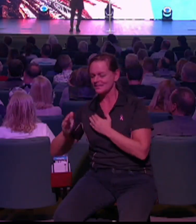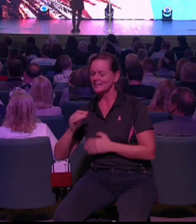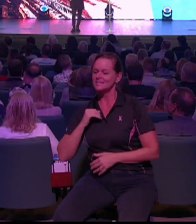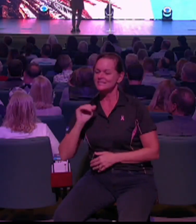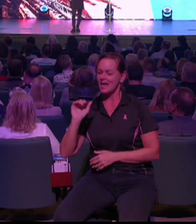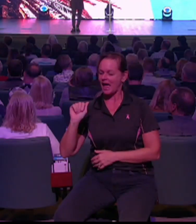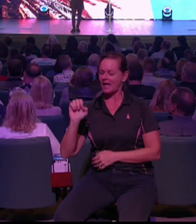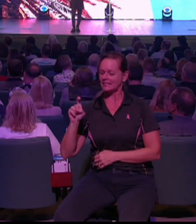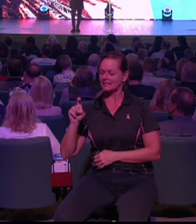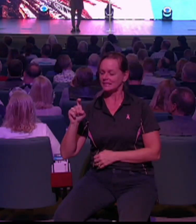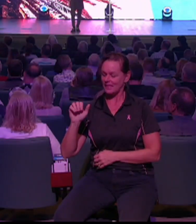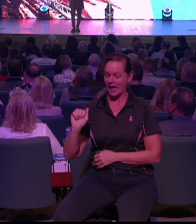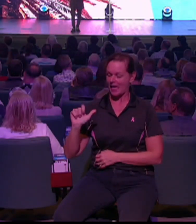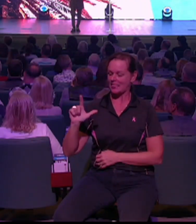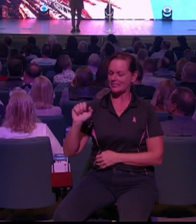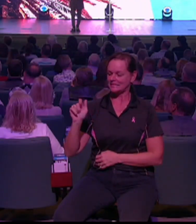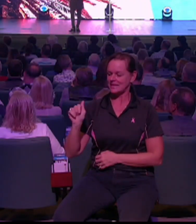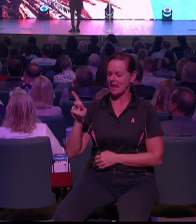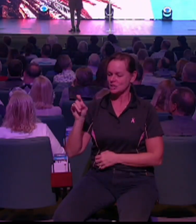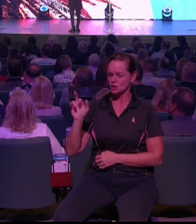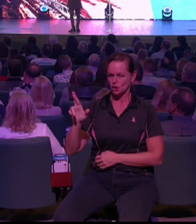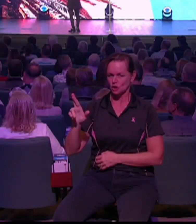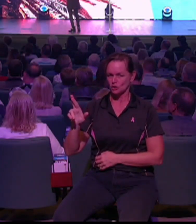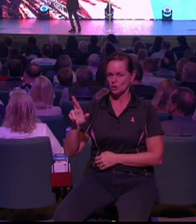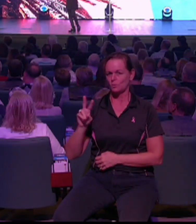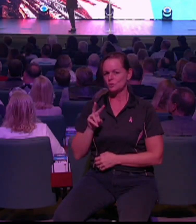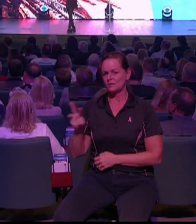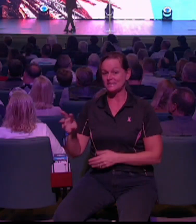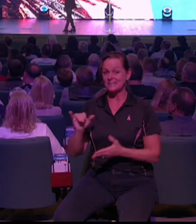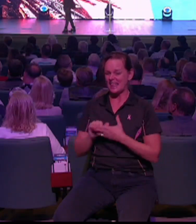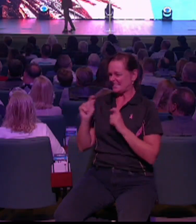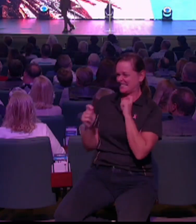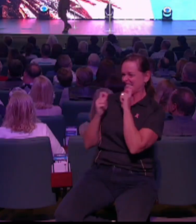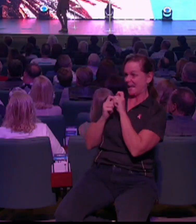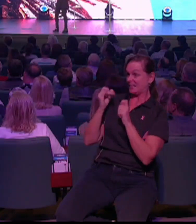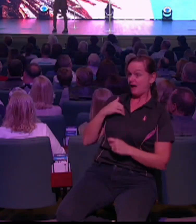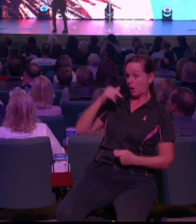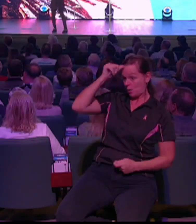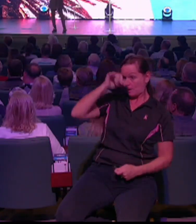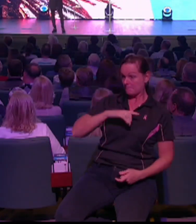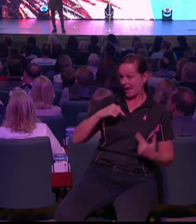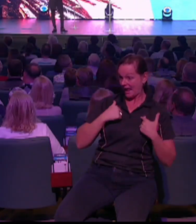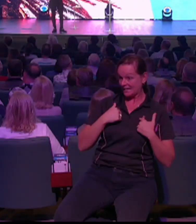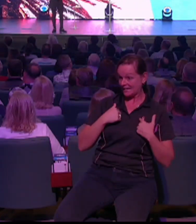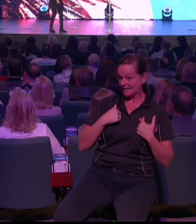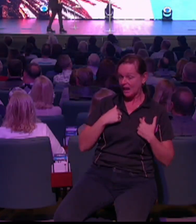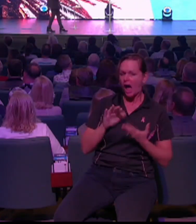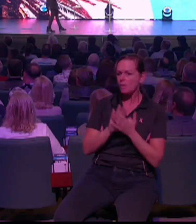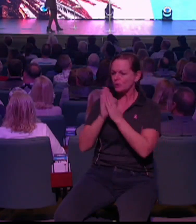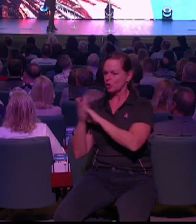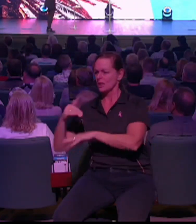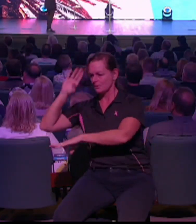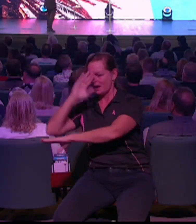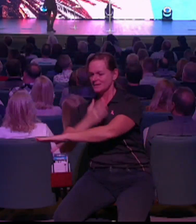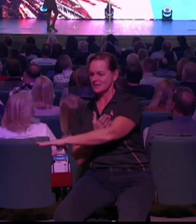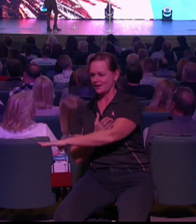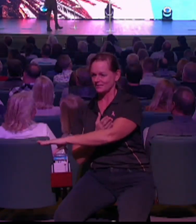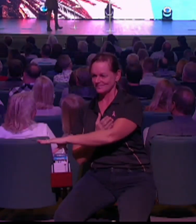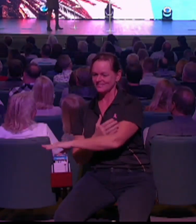And that is exactly what I would look like if I was a man. So, but I want to talk to you about Lizzie a second. Because Lizzie is a little